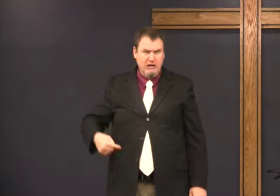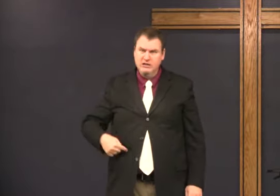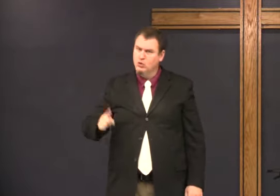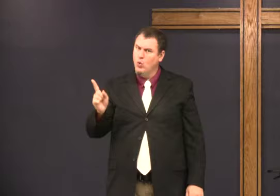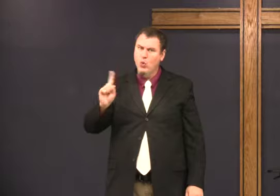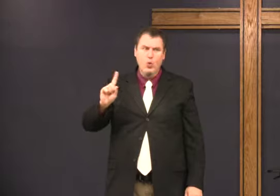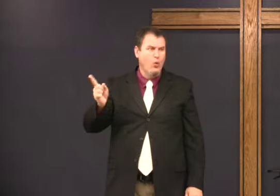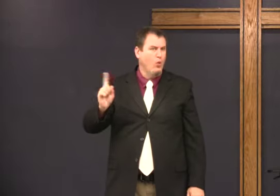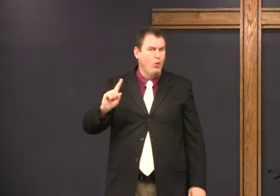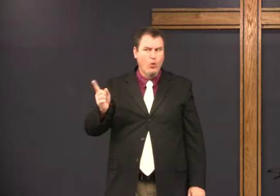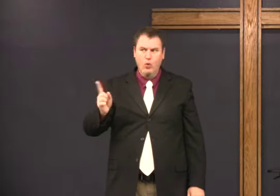Don't ever call him Chinese.